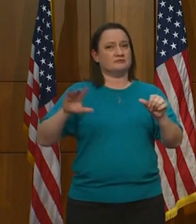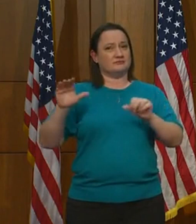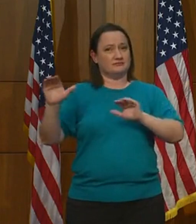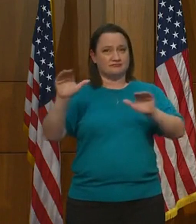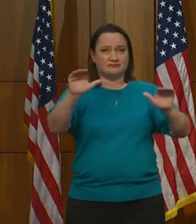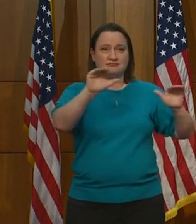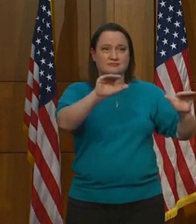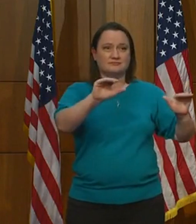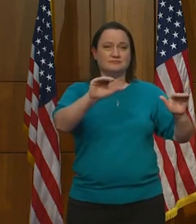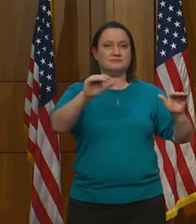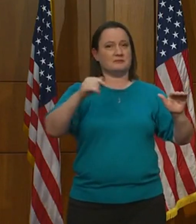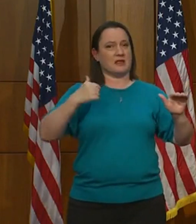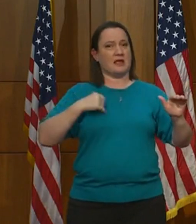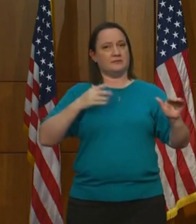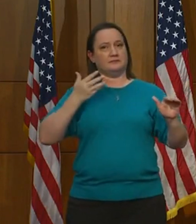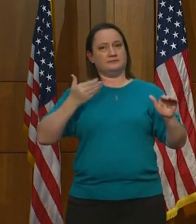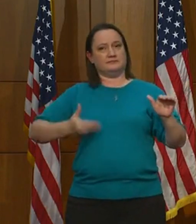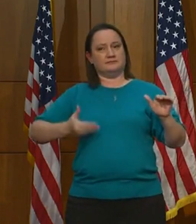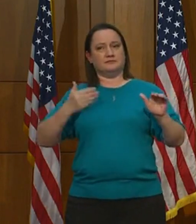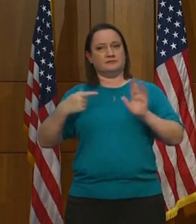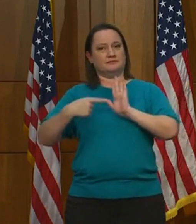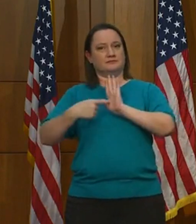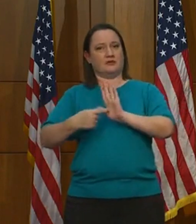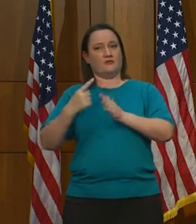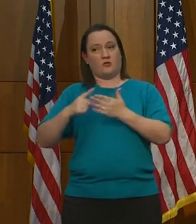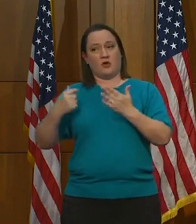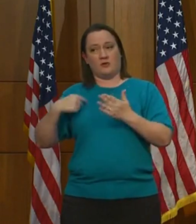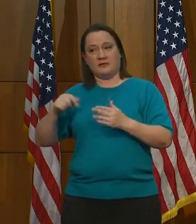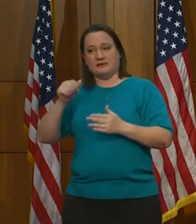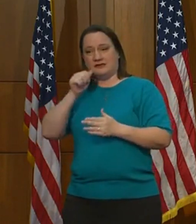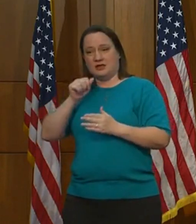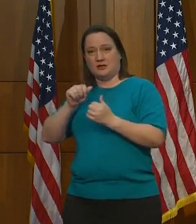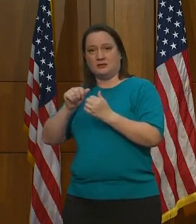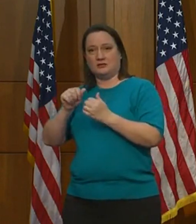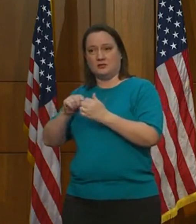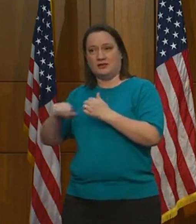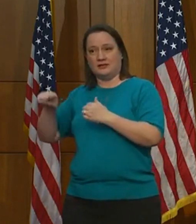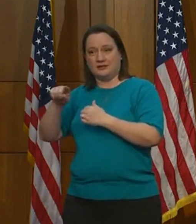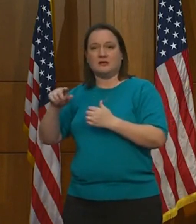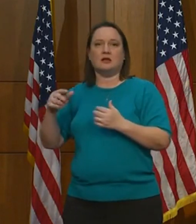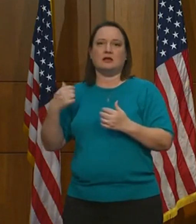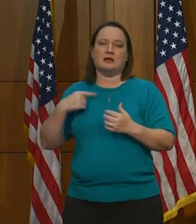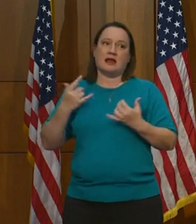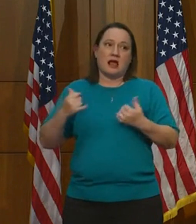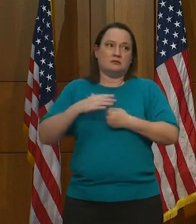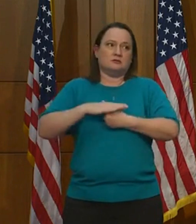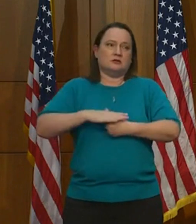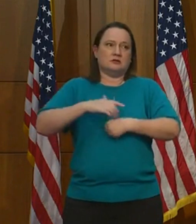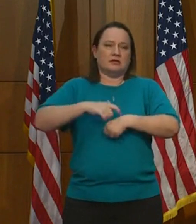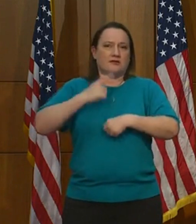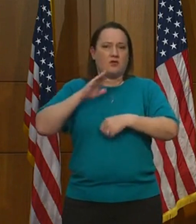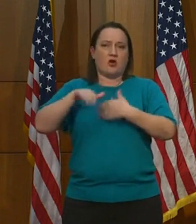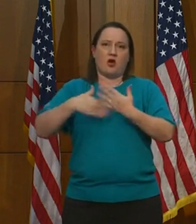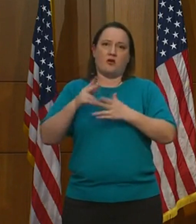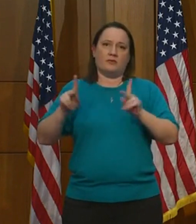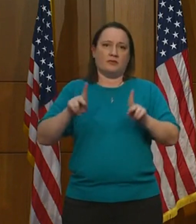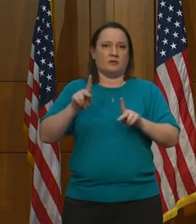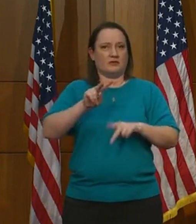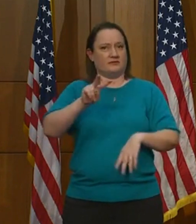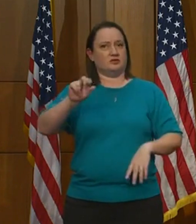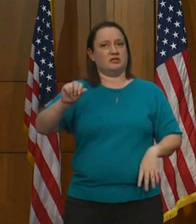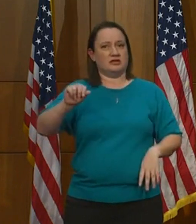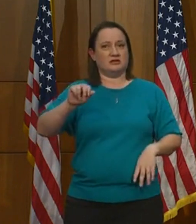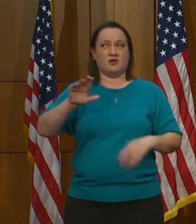and I speak on behalf of what we've been dealing with. This is a very, very stressful time for all Virginians, for